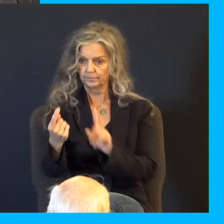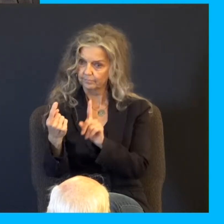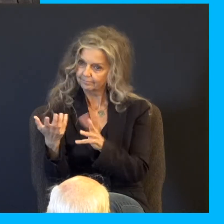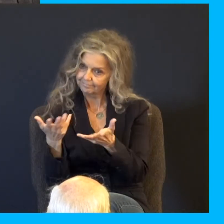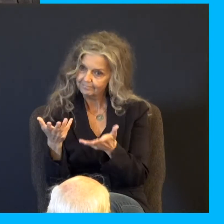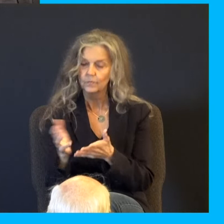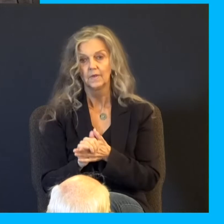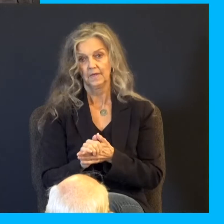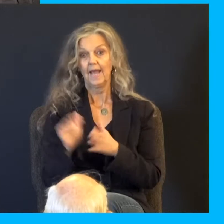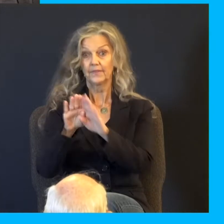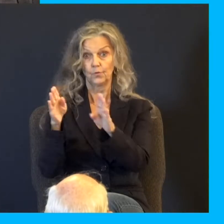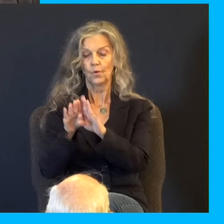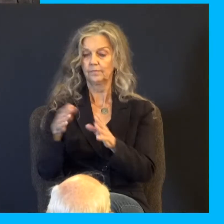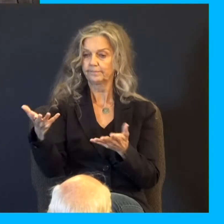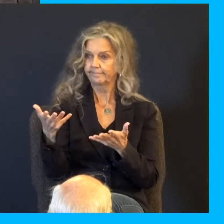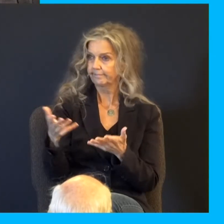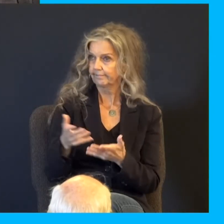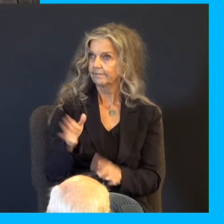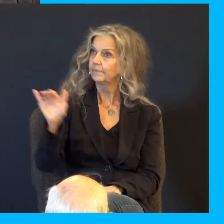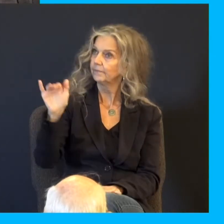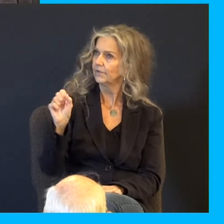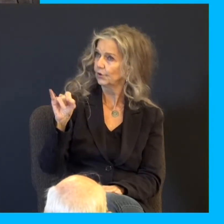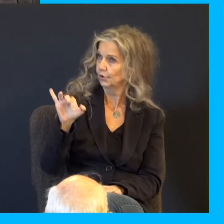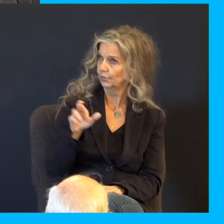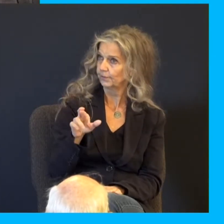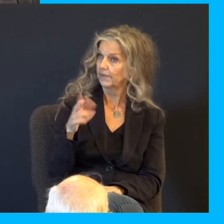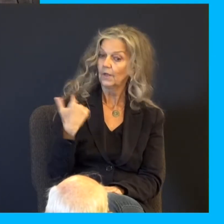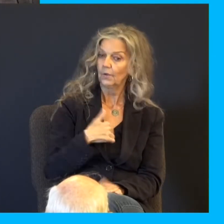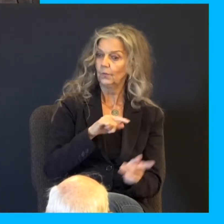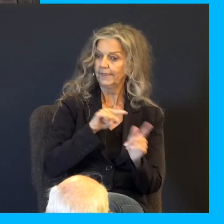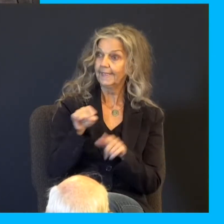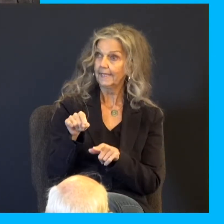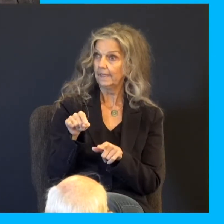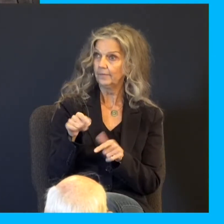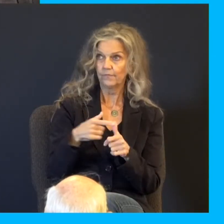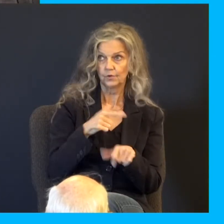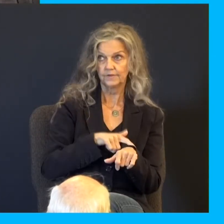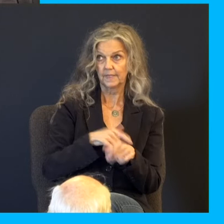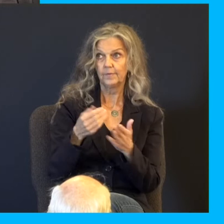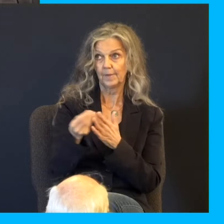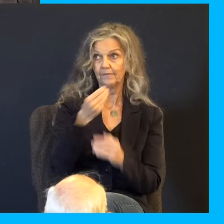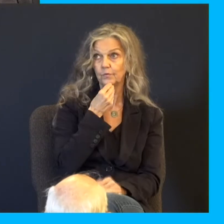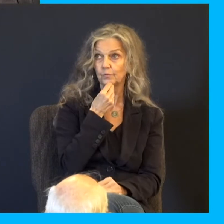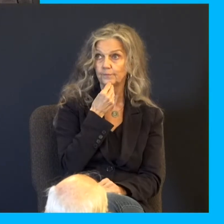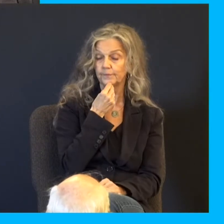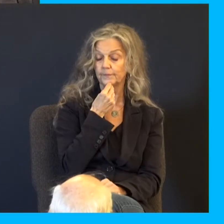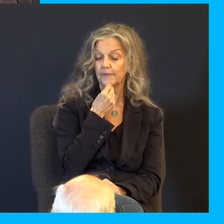the door of the house, and said, Oh, sir, we came indeed down at the first time to buy food. And it came to pass when we